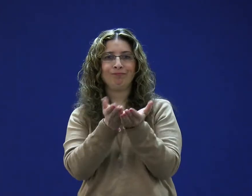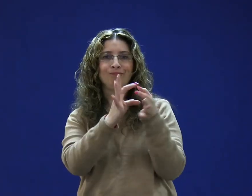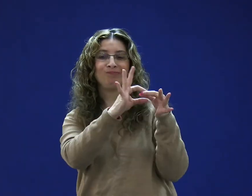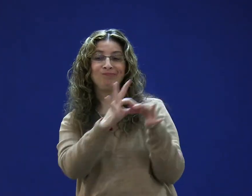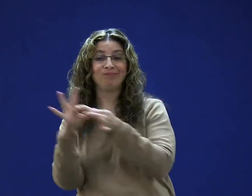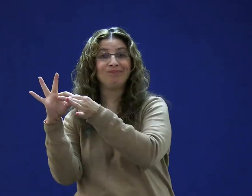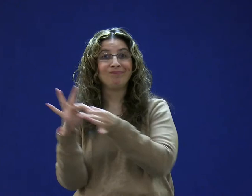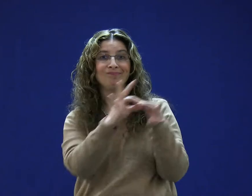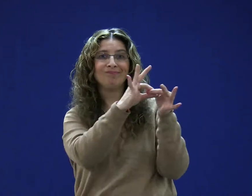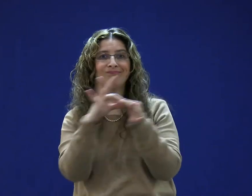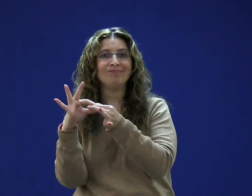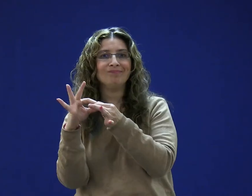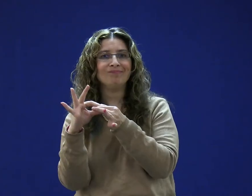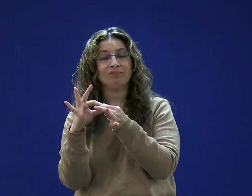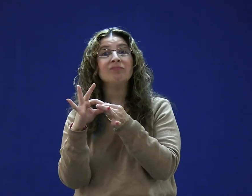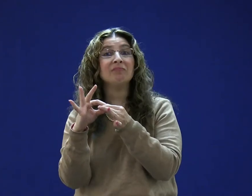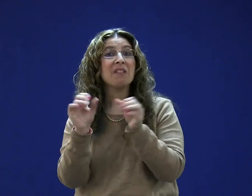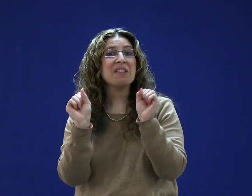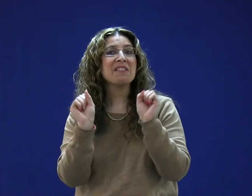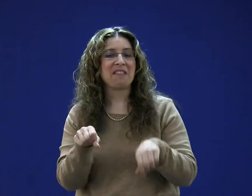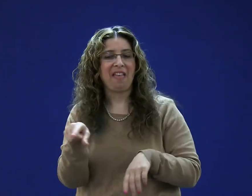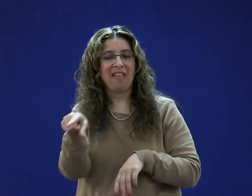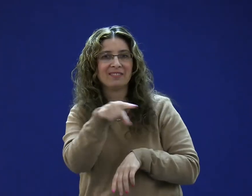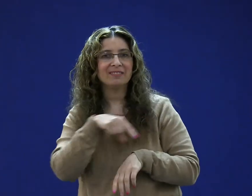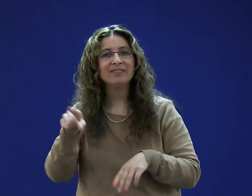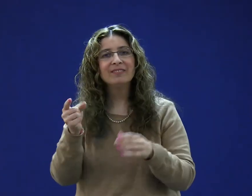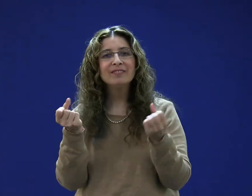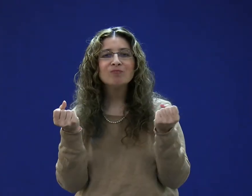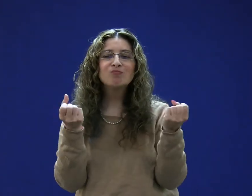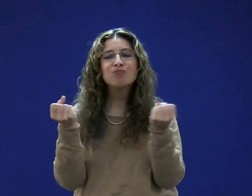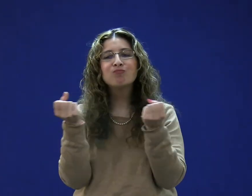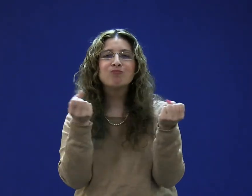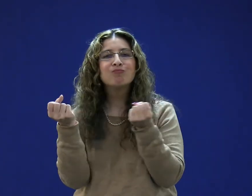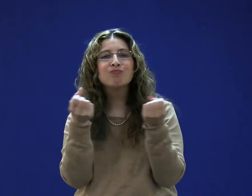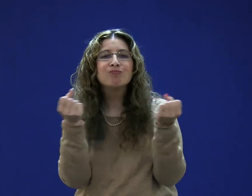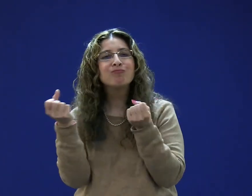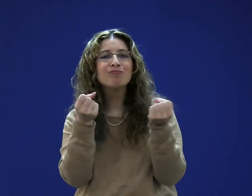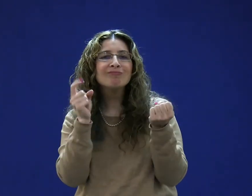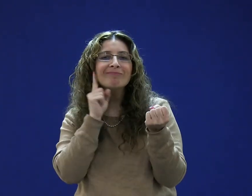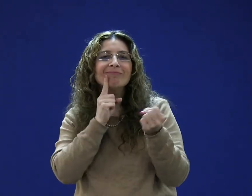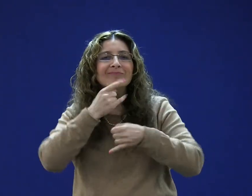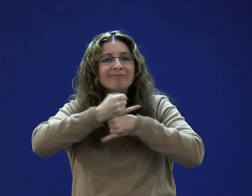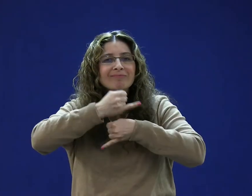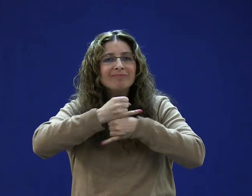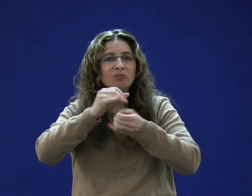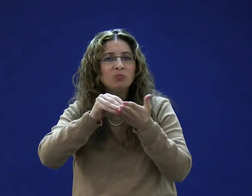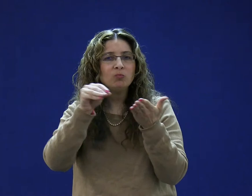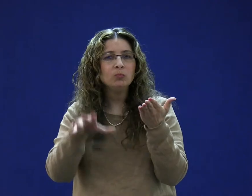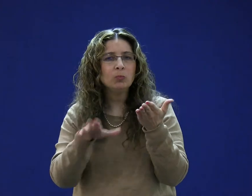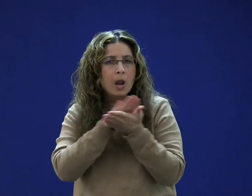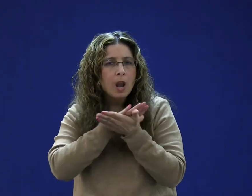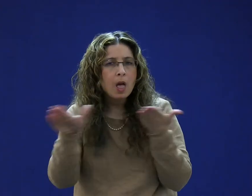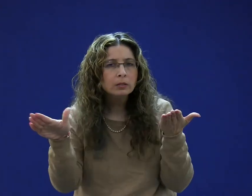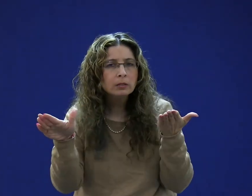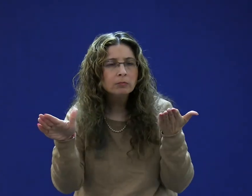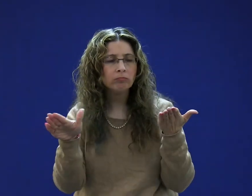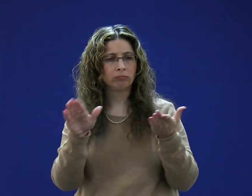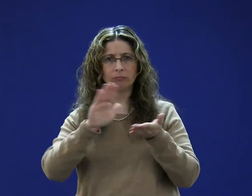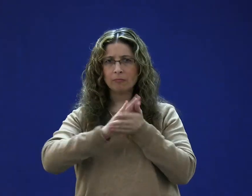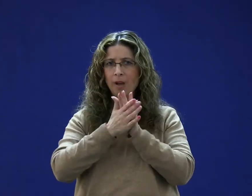By having a common language, a shared common language, students who can hear and the Deaf students are able to